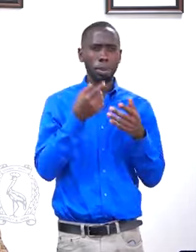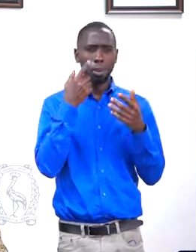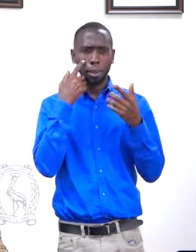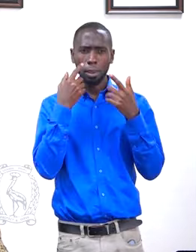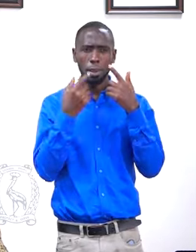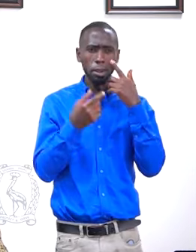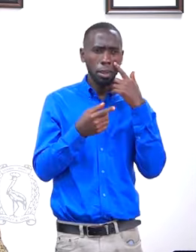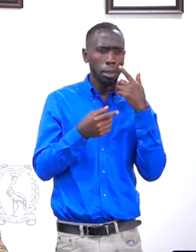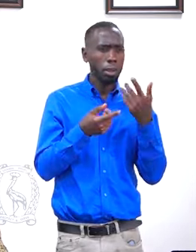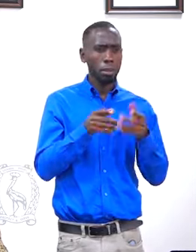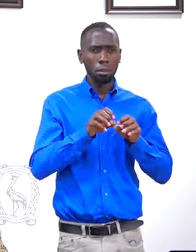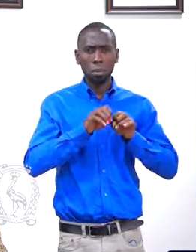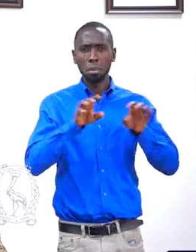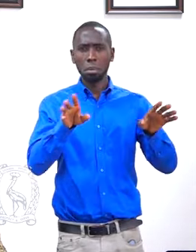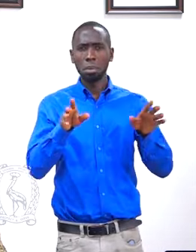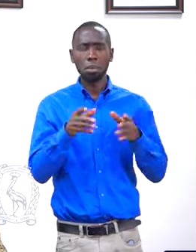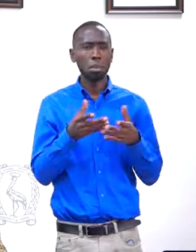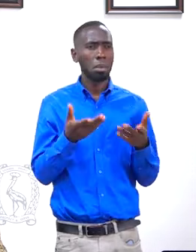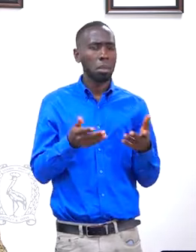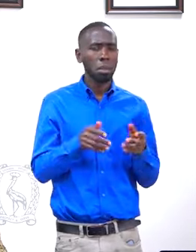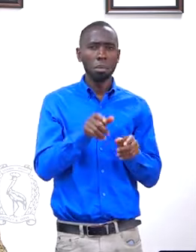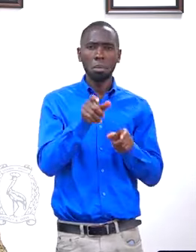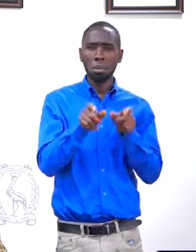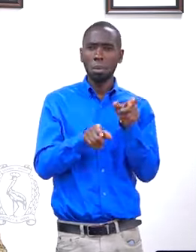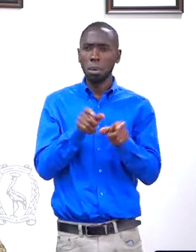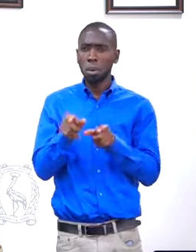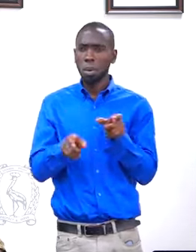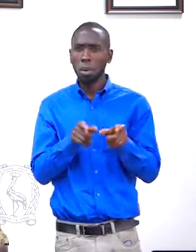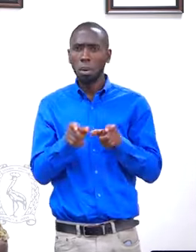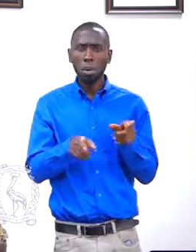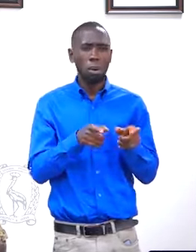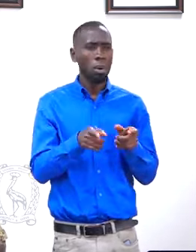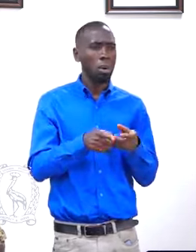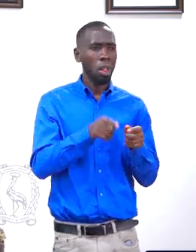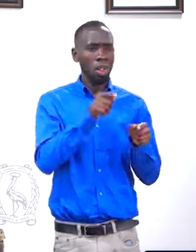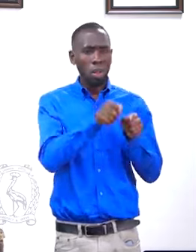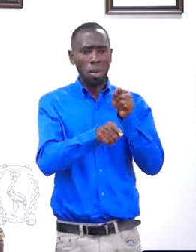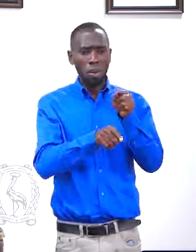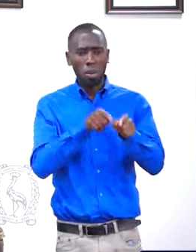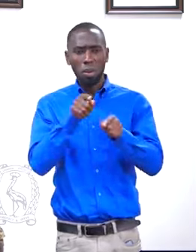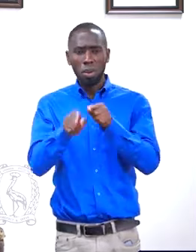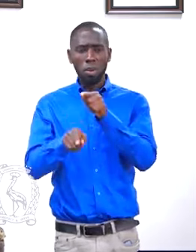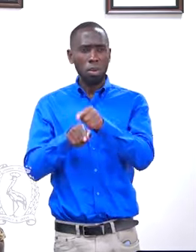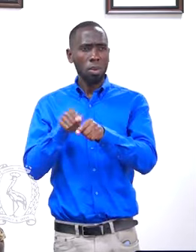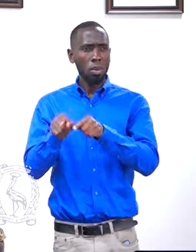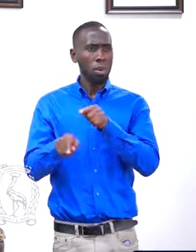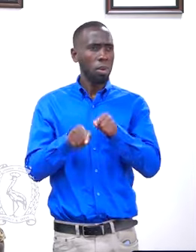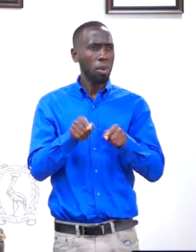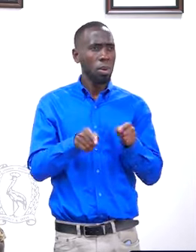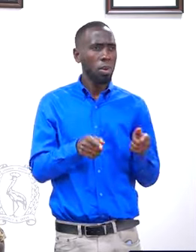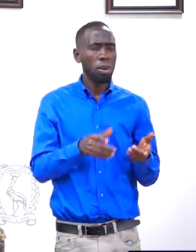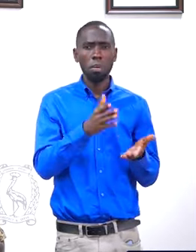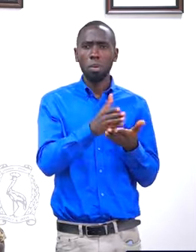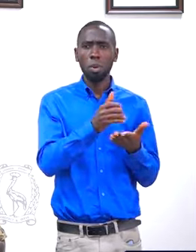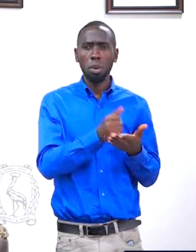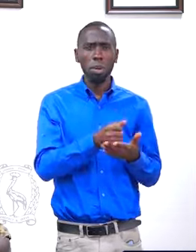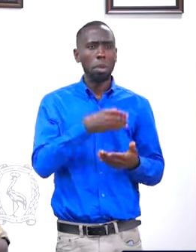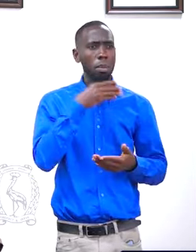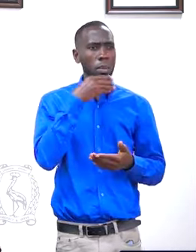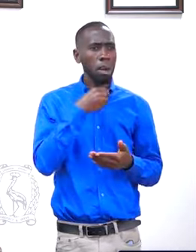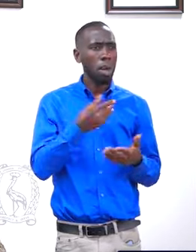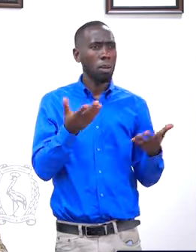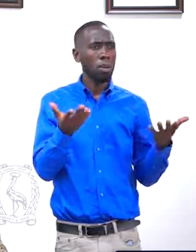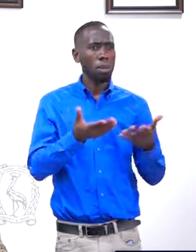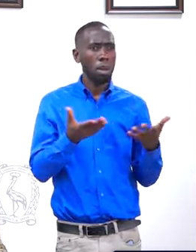trending and some people trading false accusations that because the man comes from